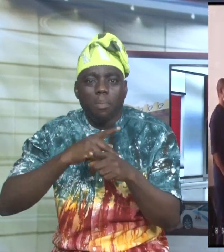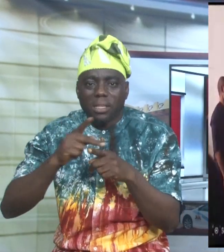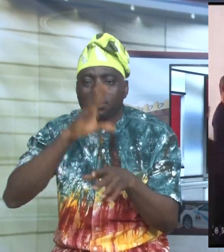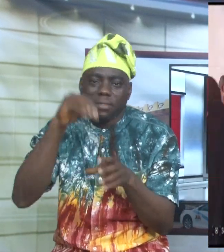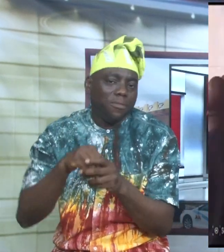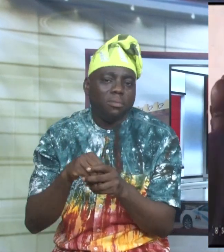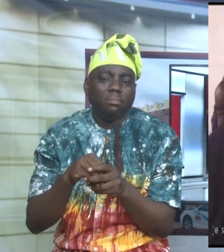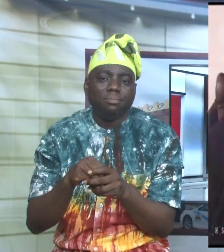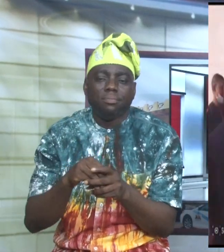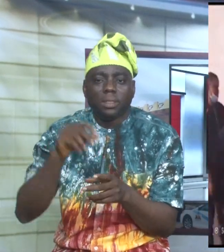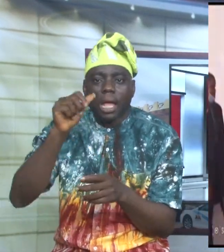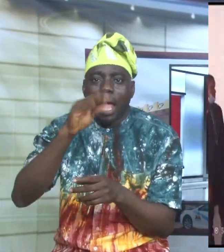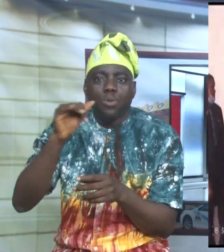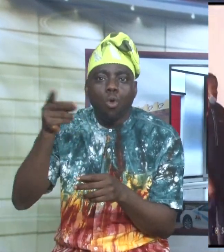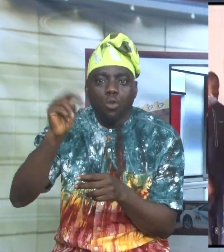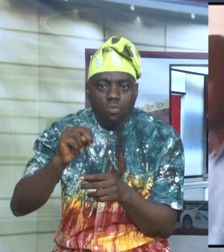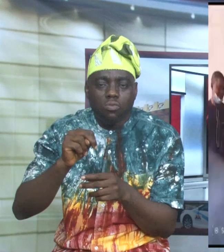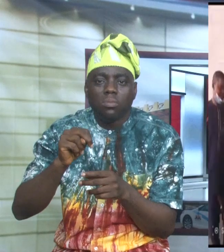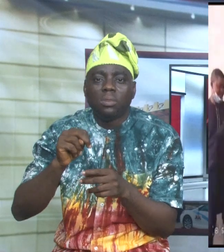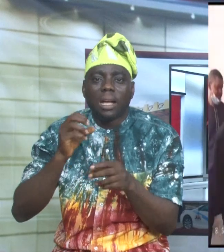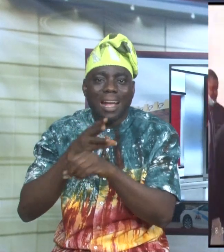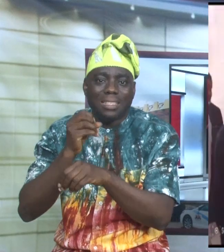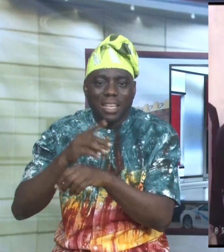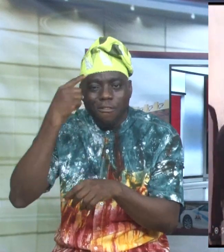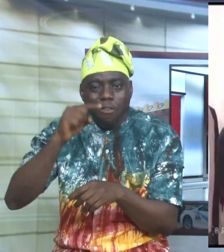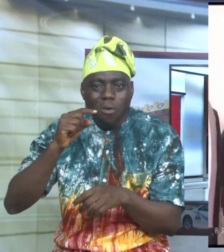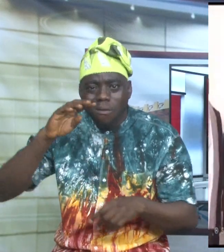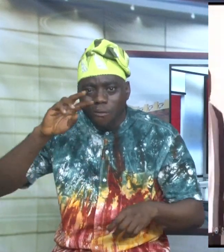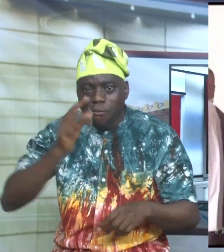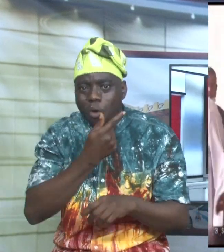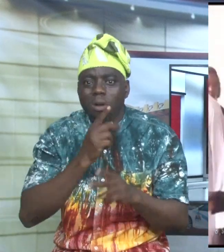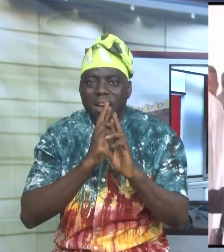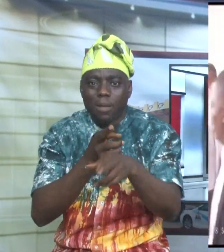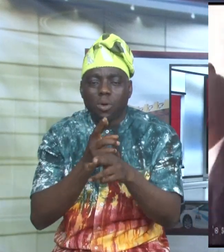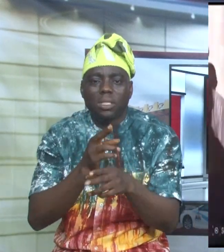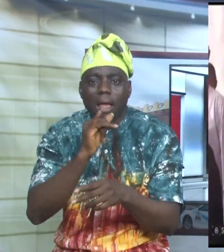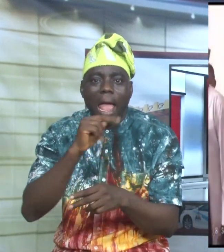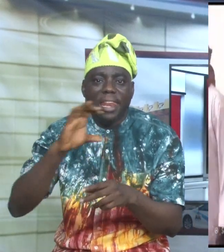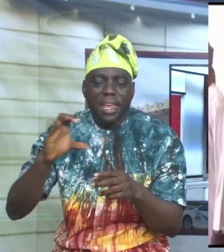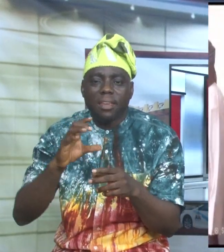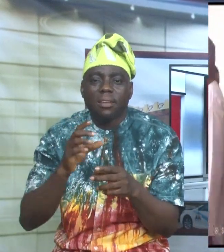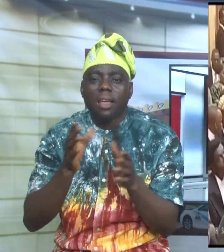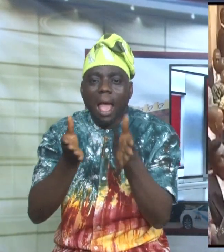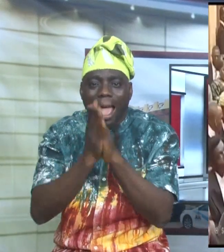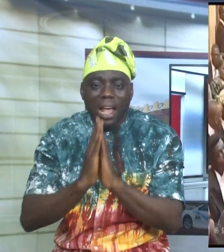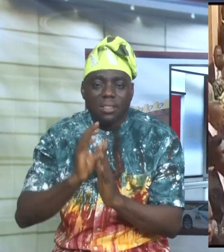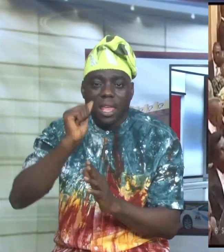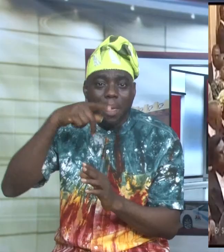Abiodun Owonikoko, S.A.N., counseled for the first responding Eineke, asked the APES court to dismiss the